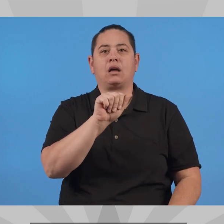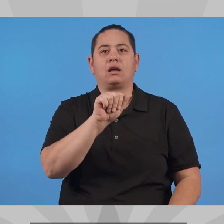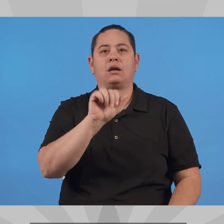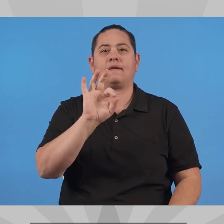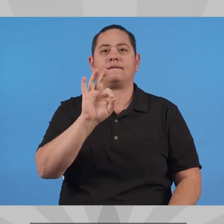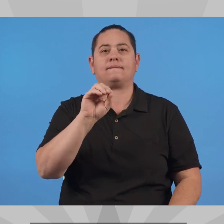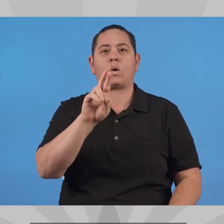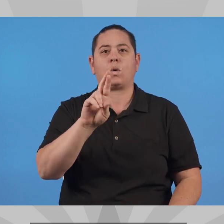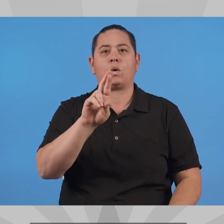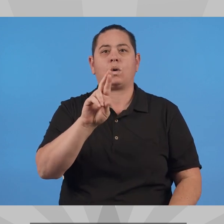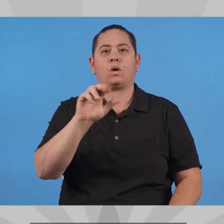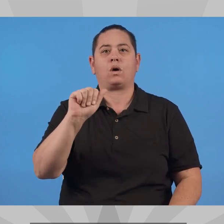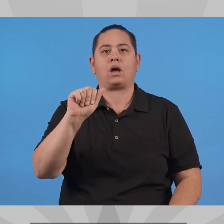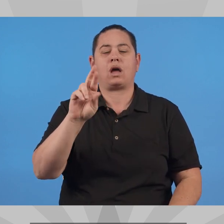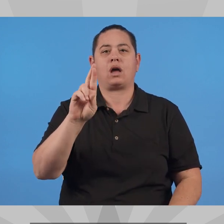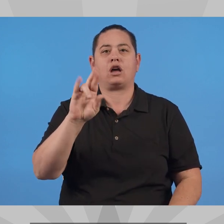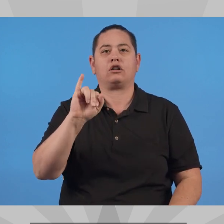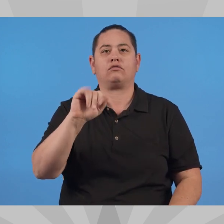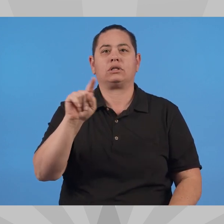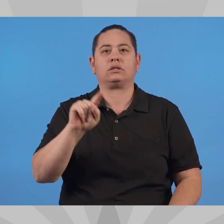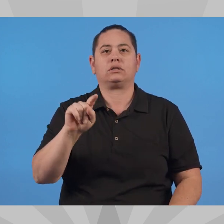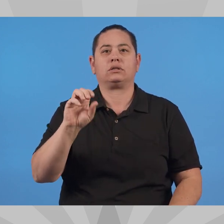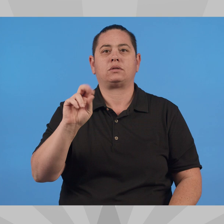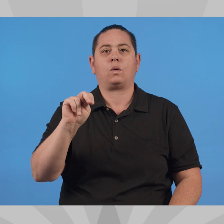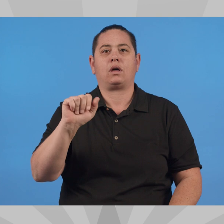website evaforarizona.com.